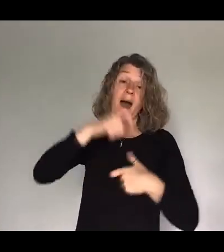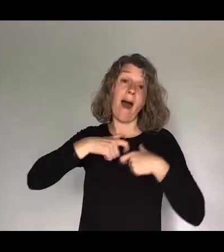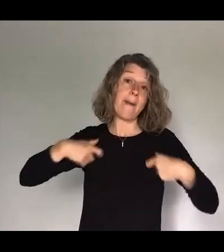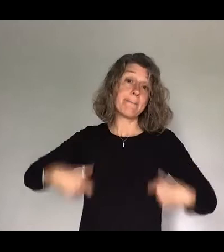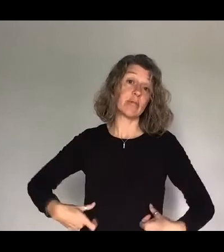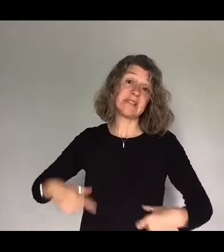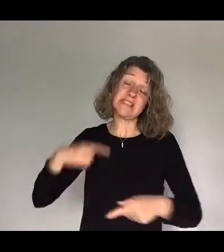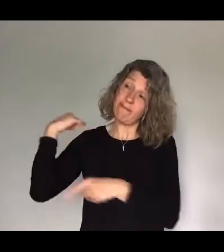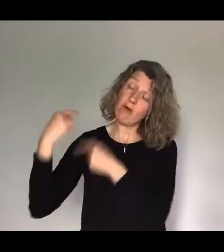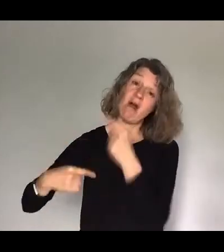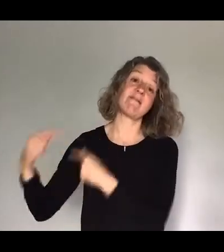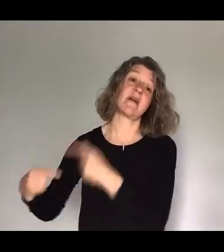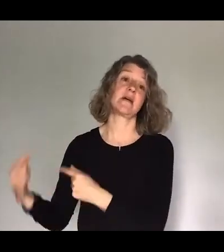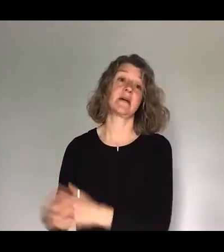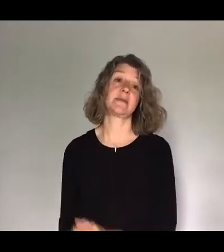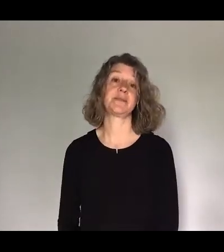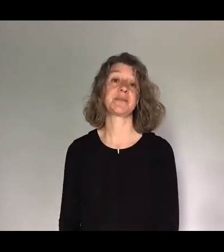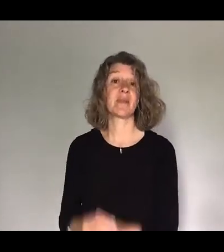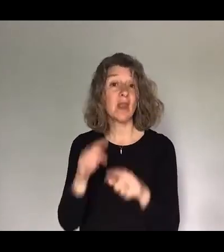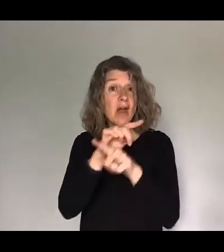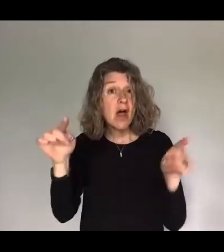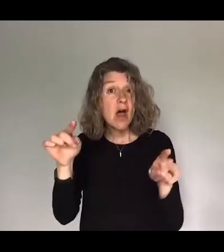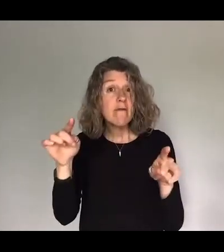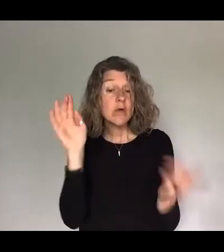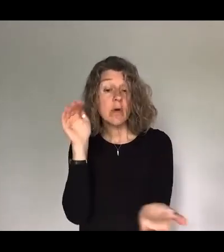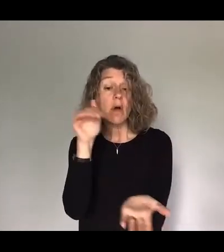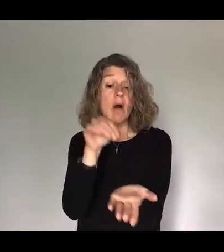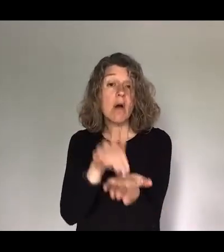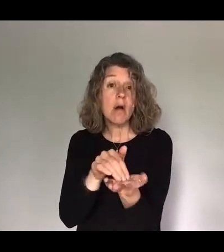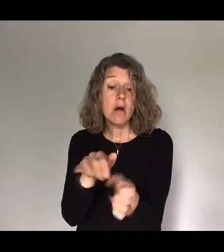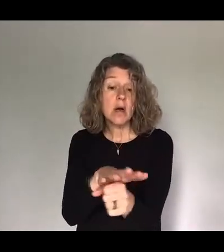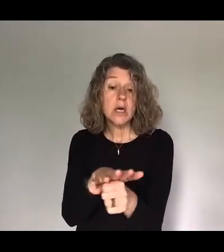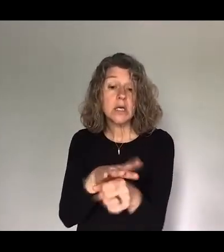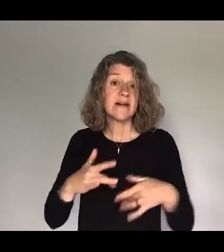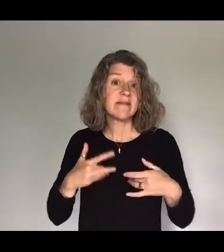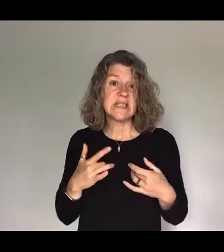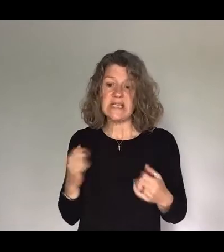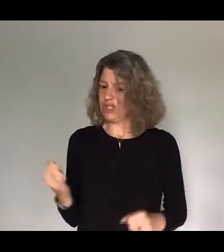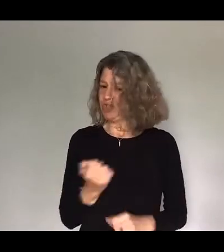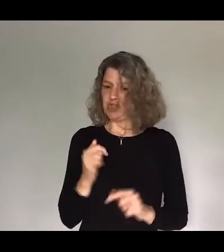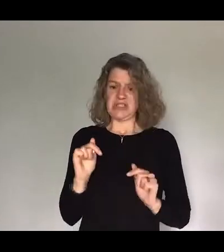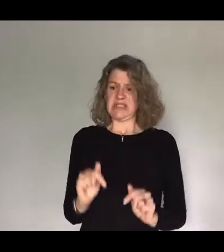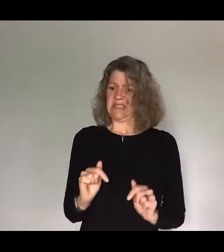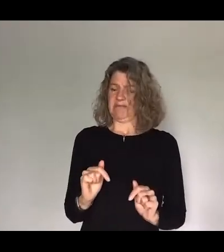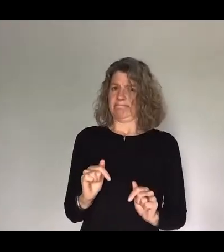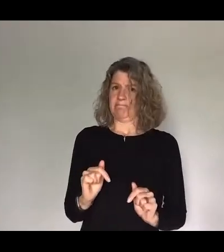have you ever found yourself somewhere where you feel like you don't belong at all this seems to happen to me a lot